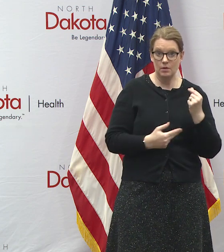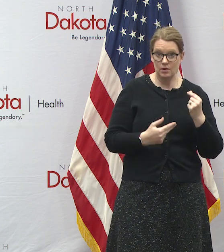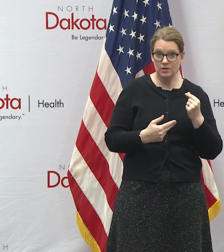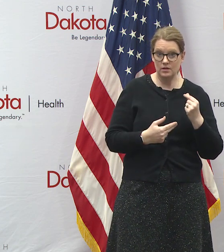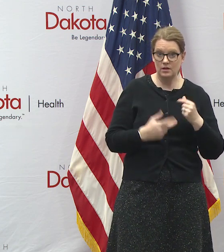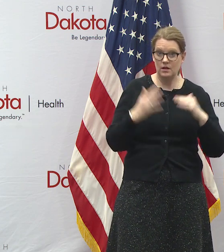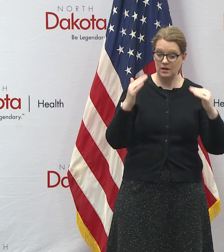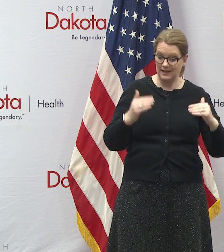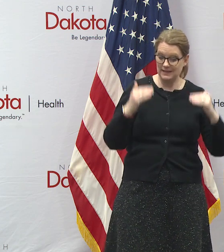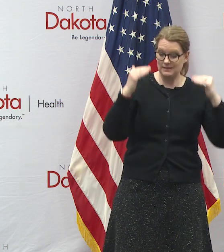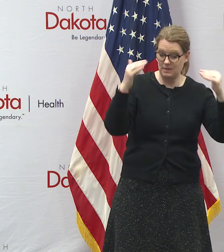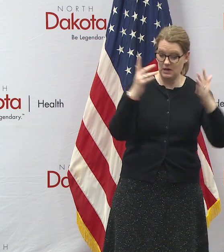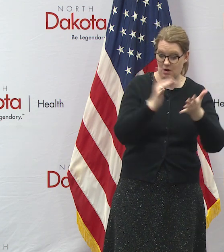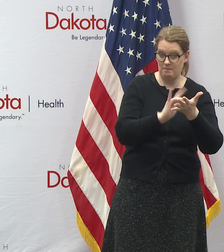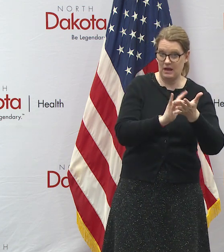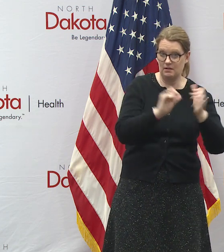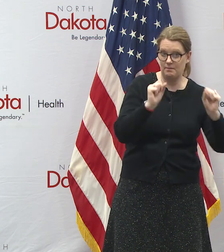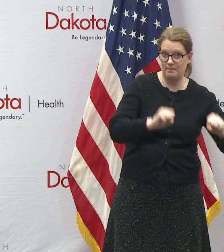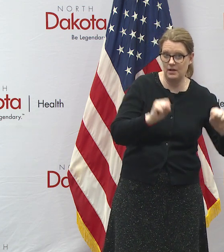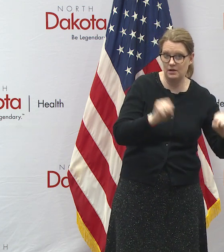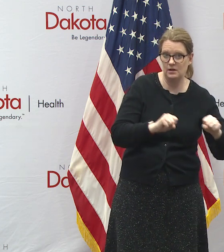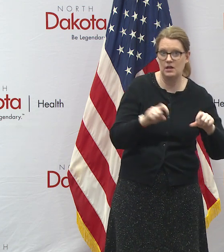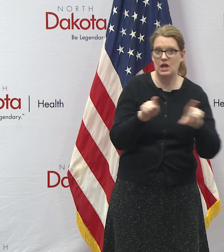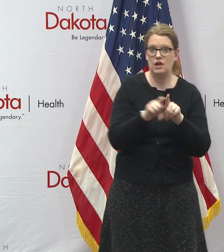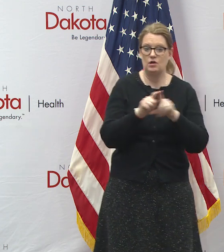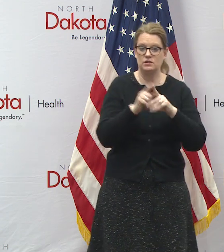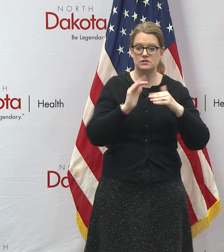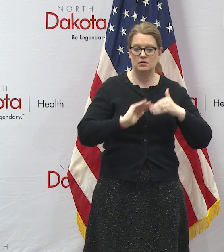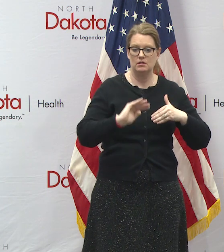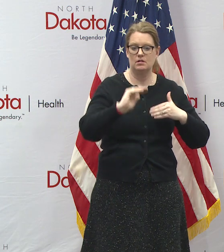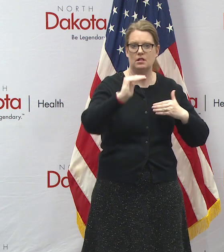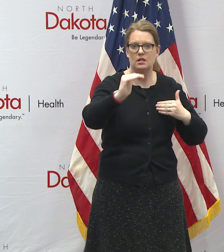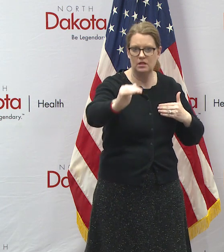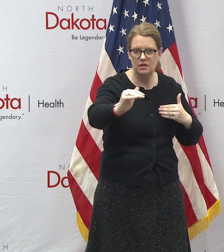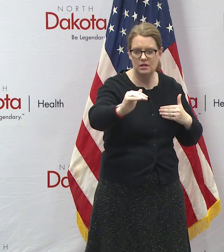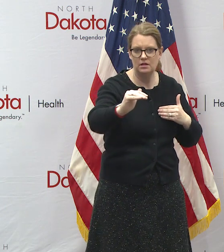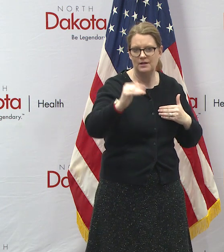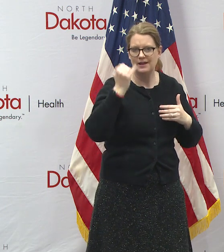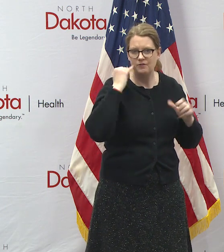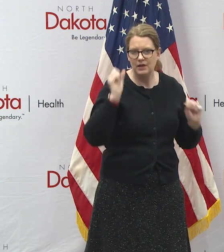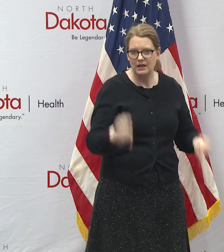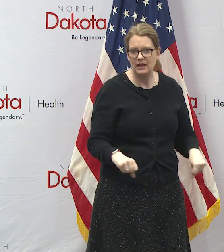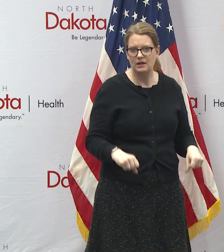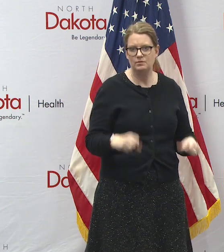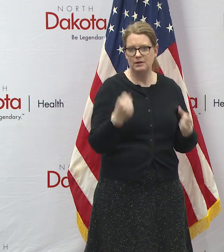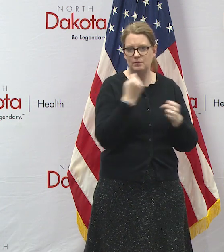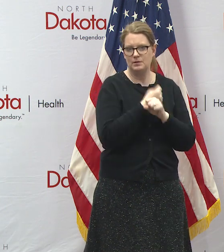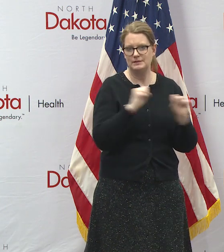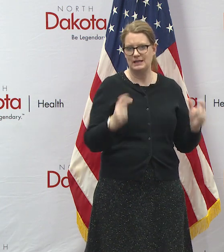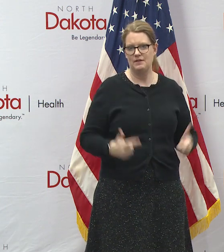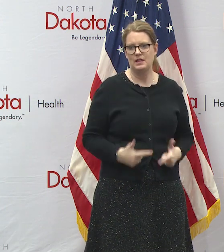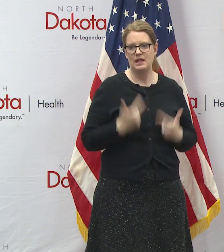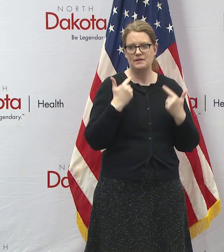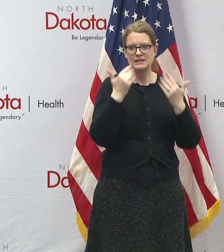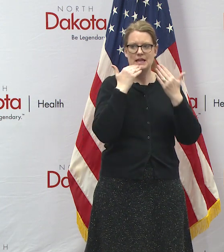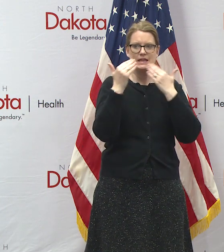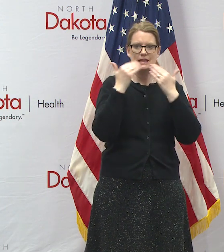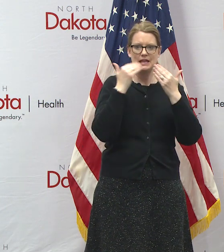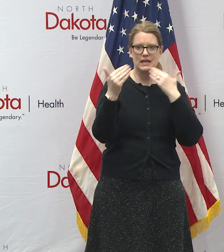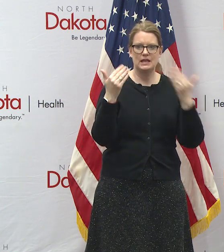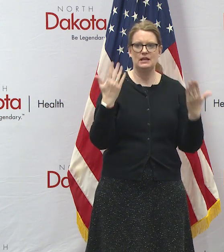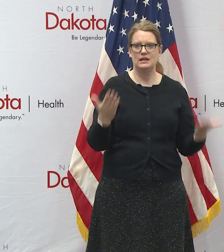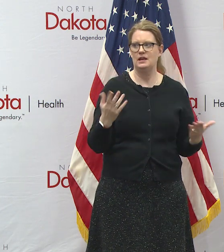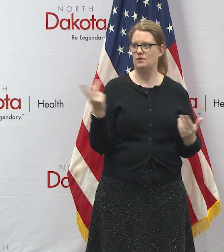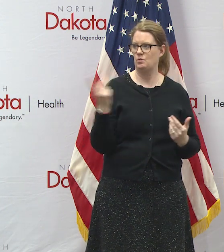our available medical capacity and flatten that curve and if we can do that we're going to be working together to save lives so thank you all and now